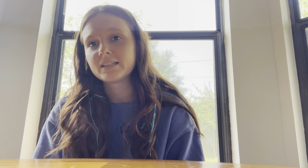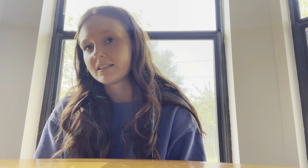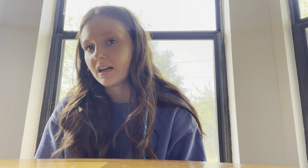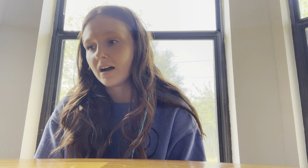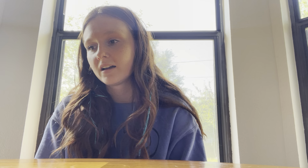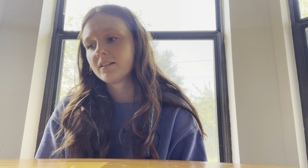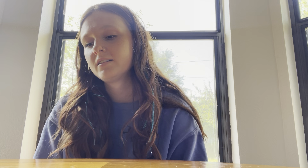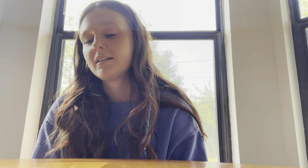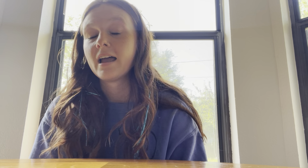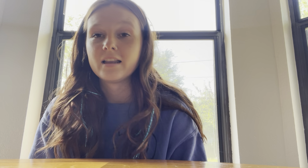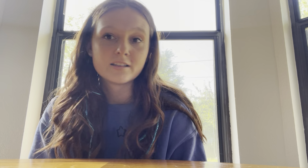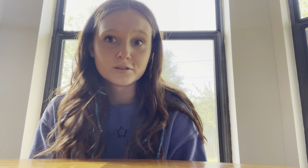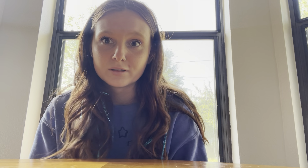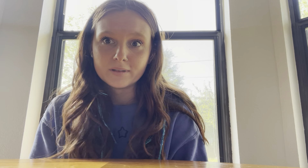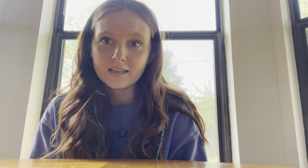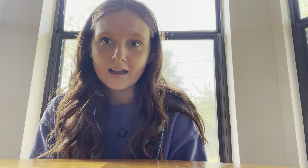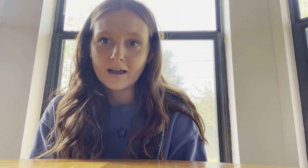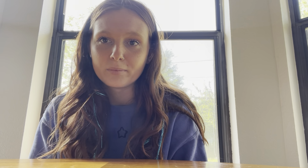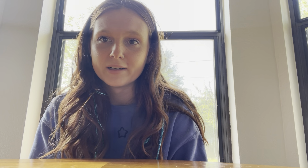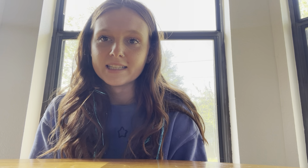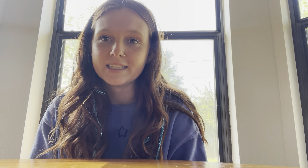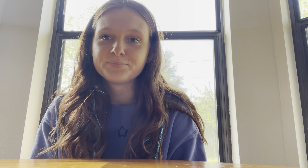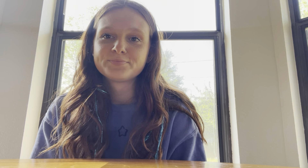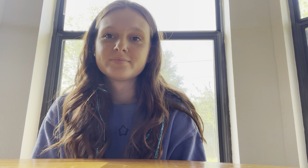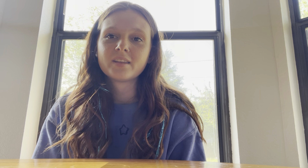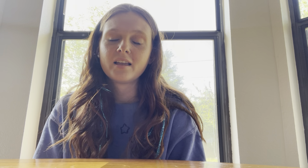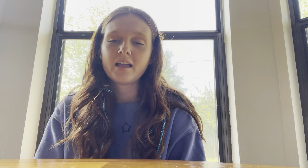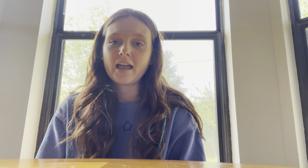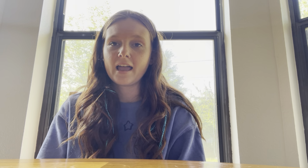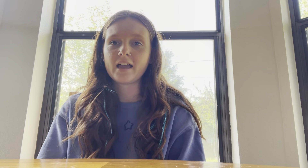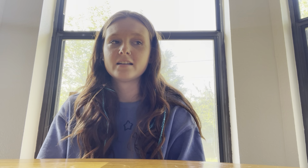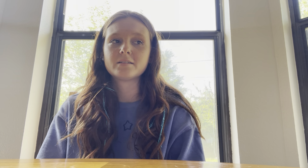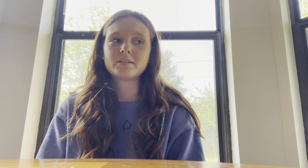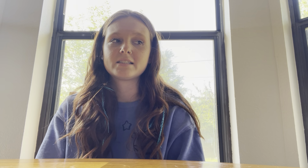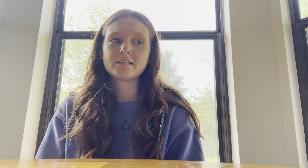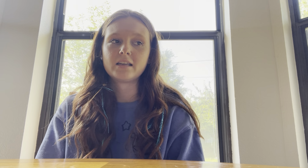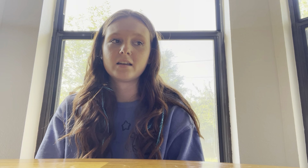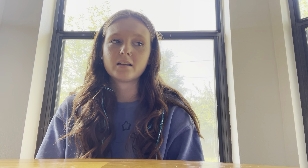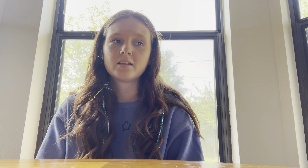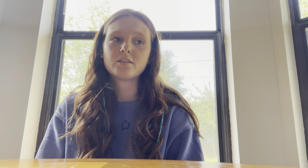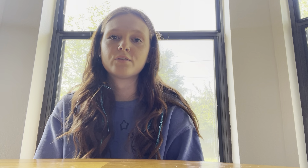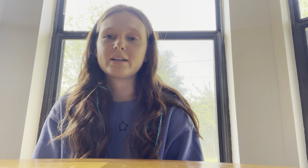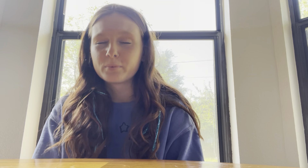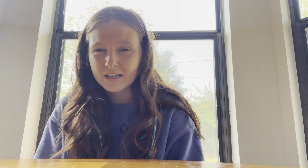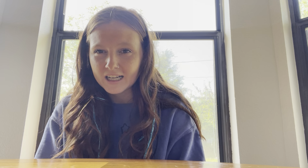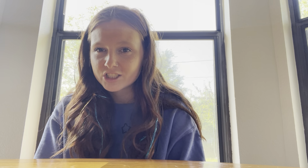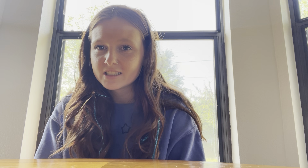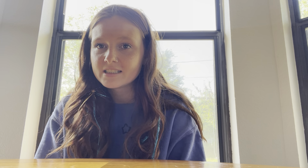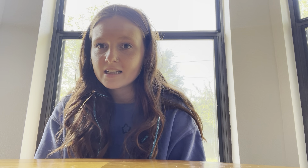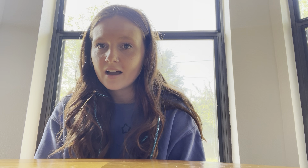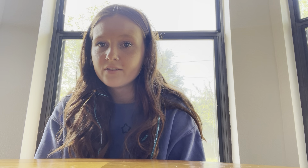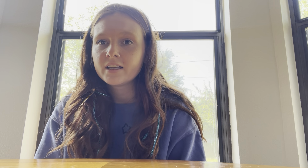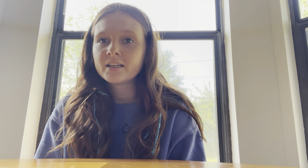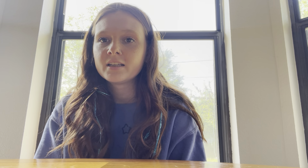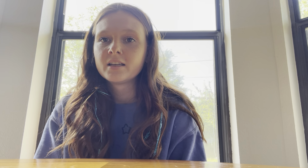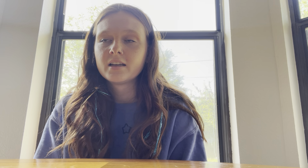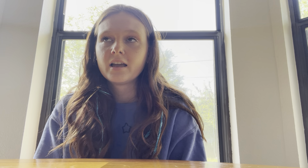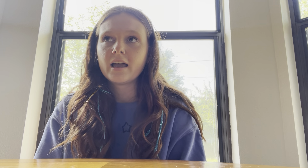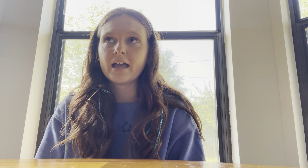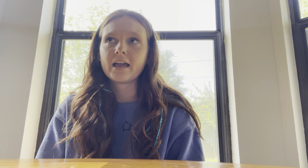TikTok, any social media app, really. And I've been seeing the repercussions of it and